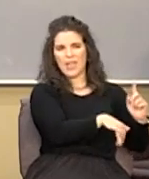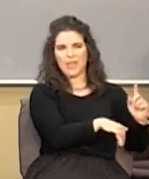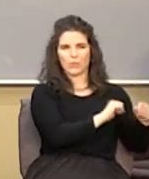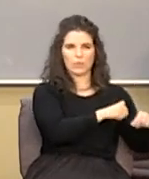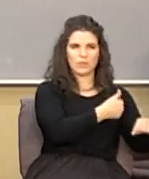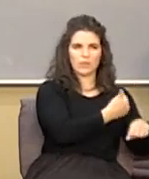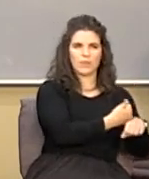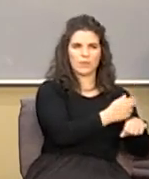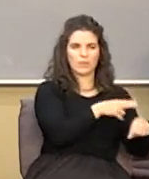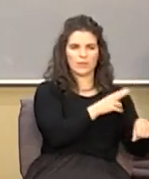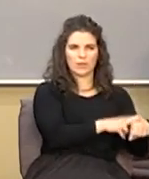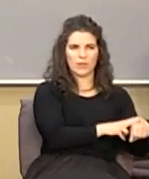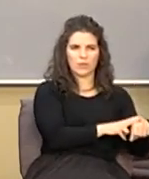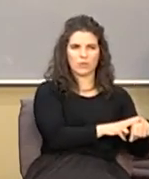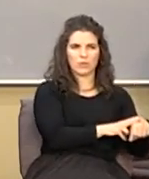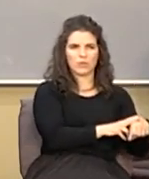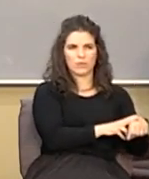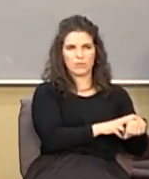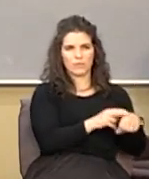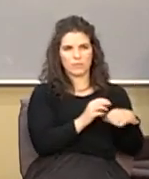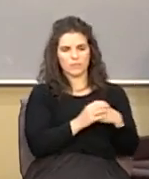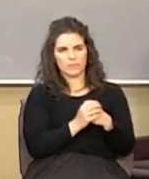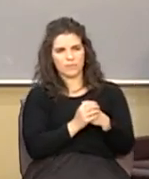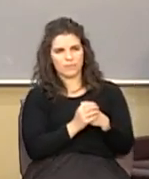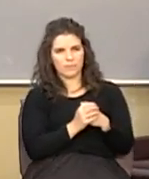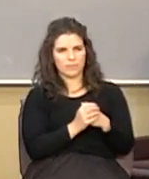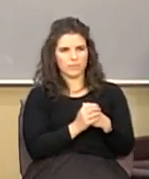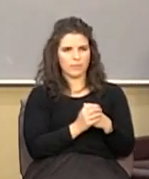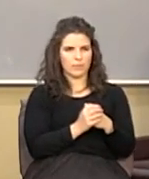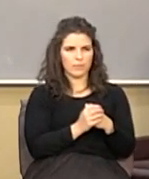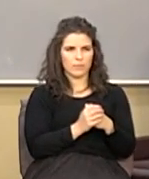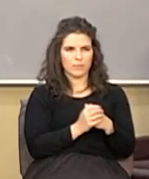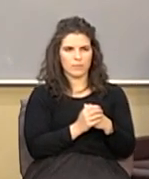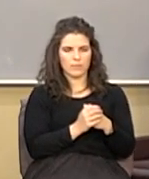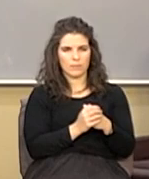they're diverse they're different but they all came from one blood